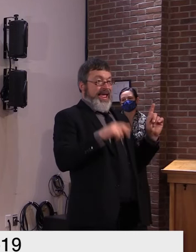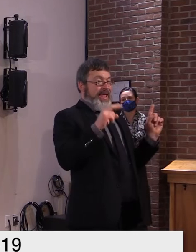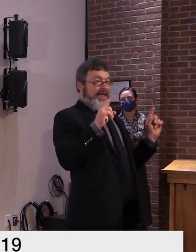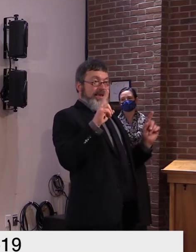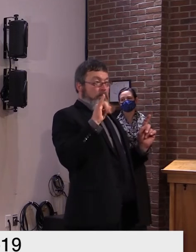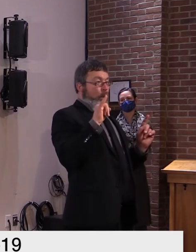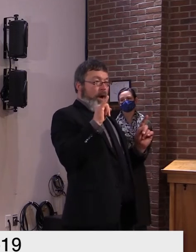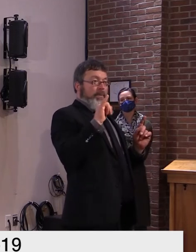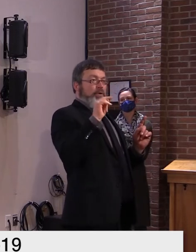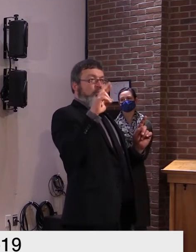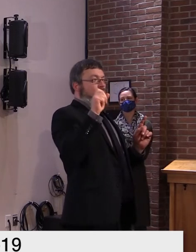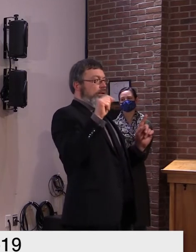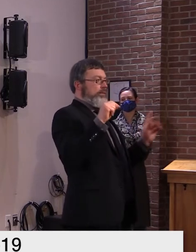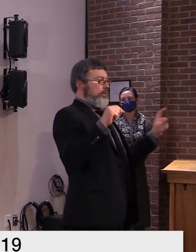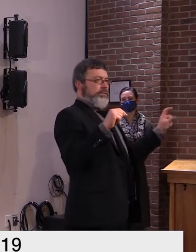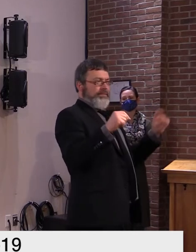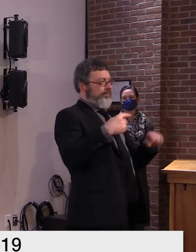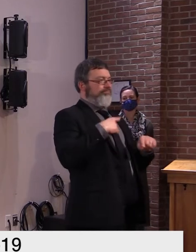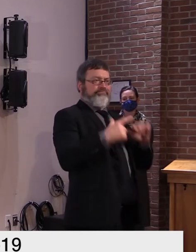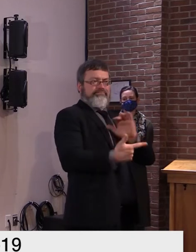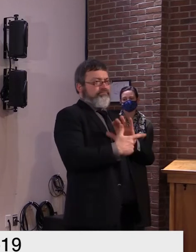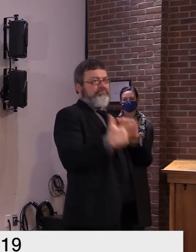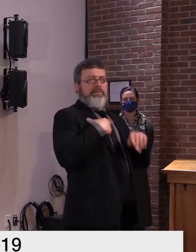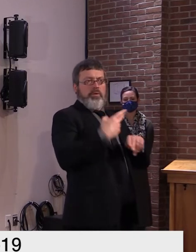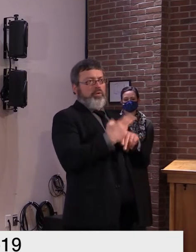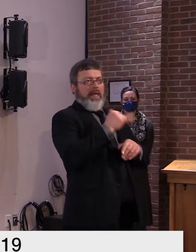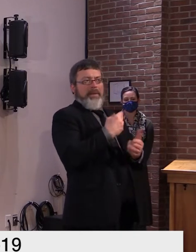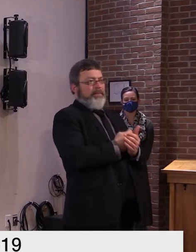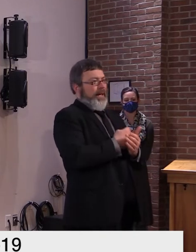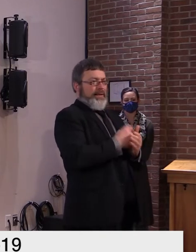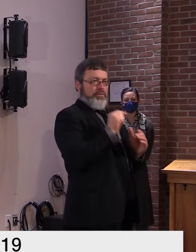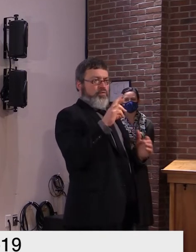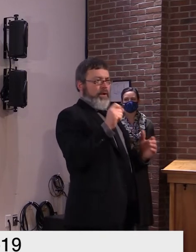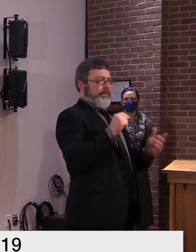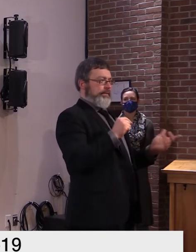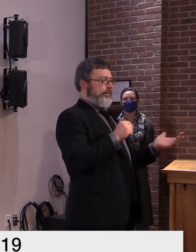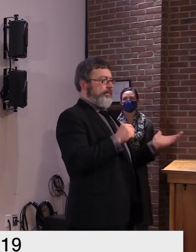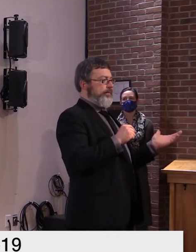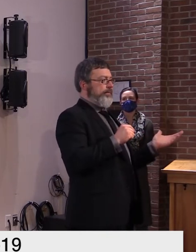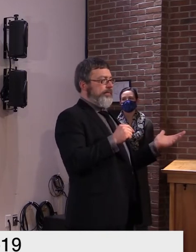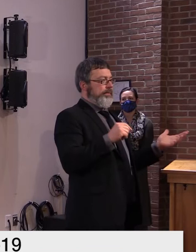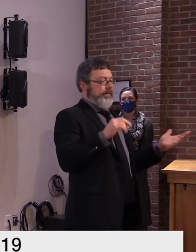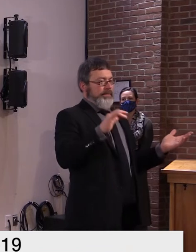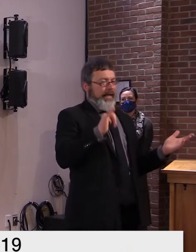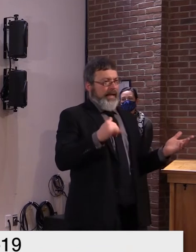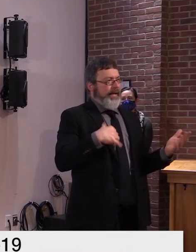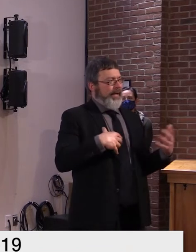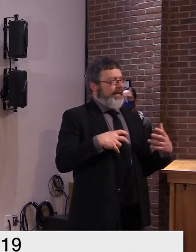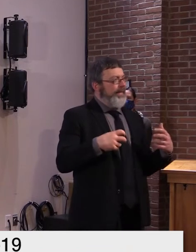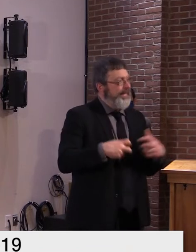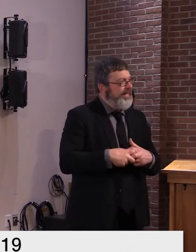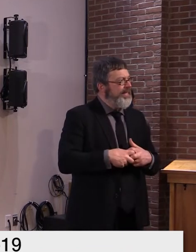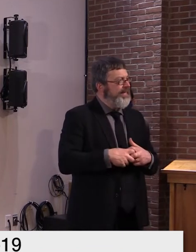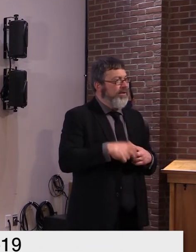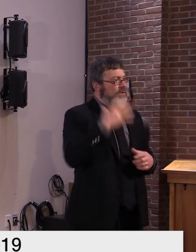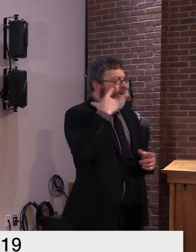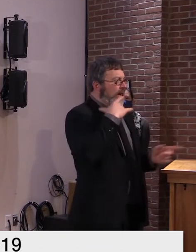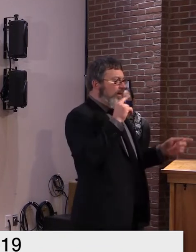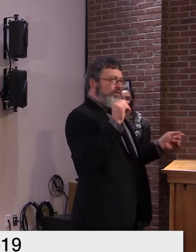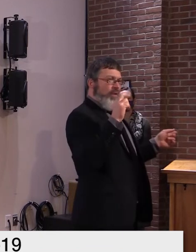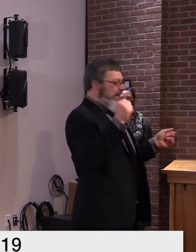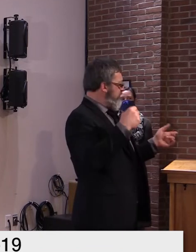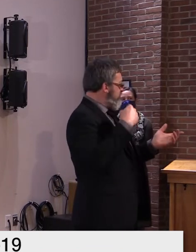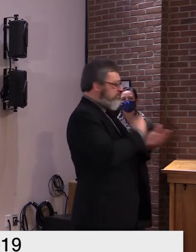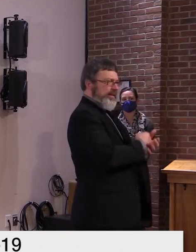with i mean we have resources within the that's what's uh frustrating in some respects because we have the unemployment trust fund and it's it's